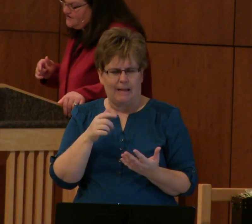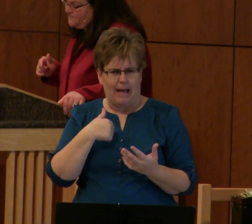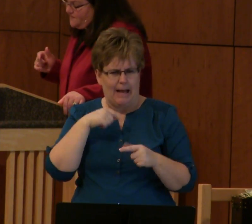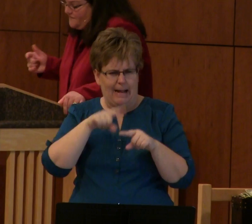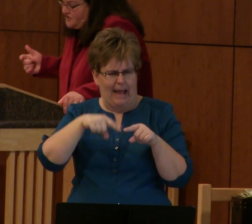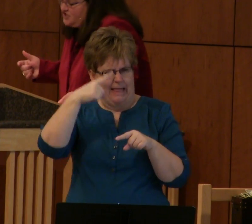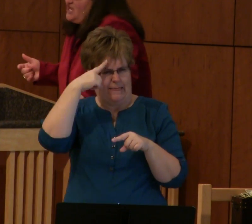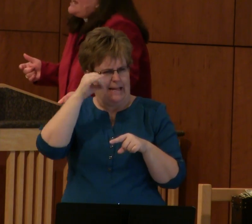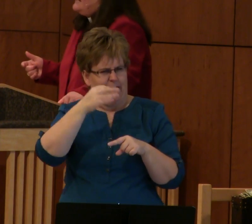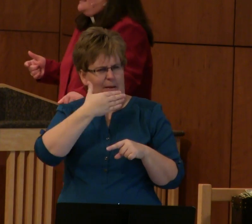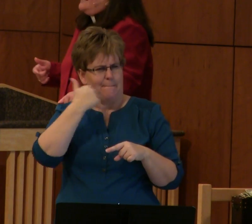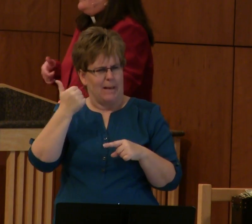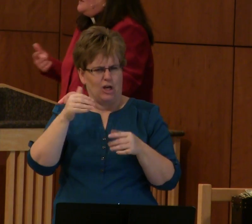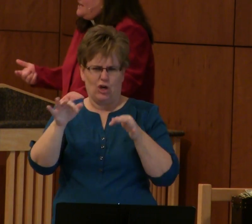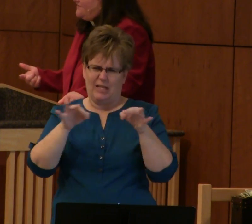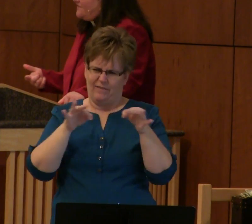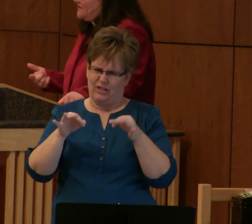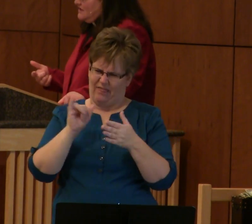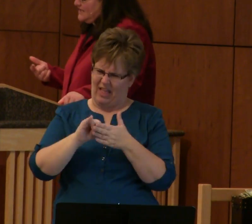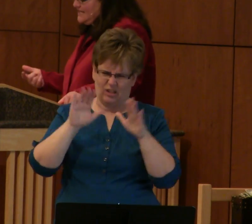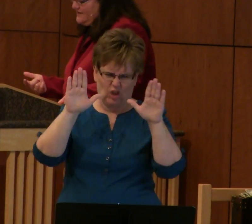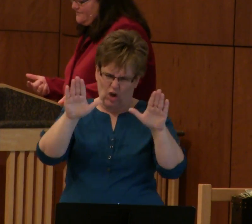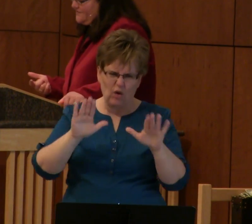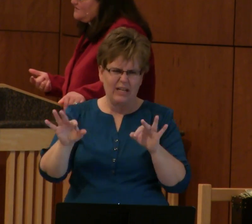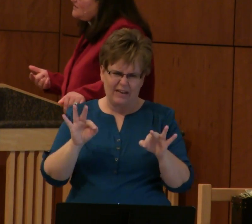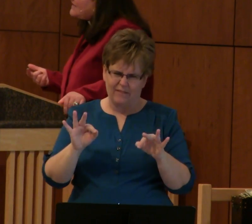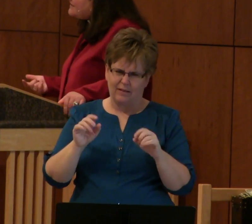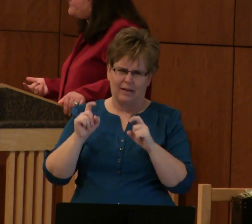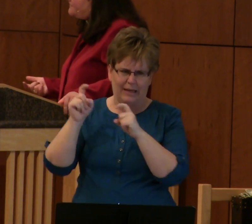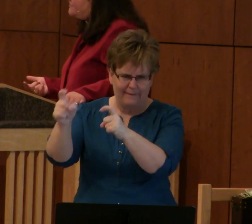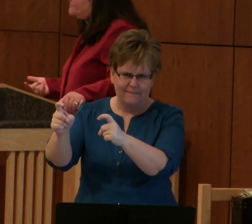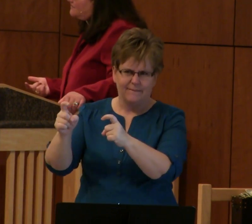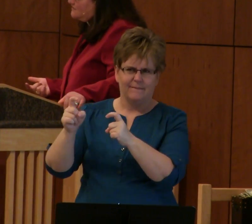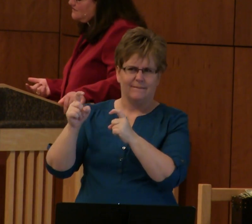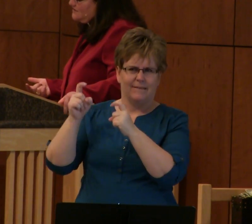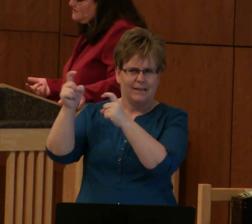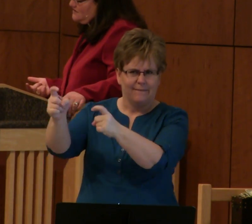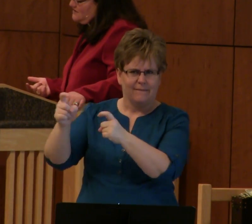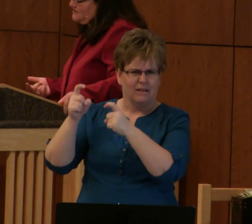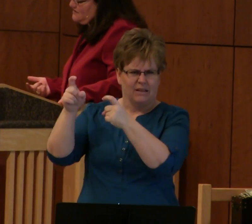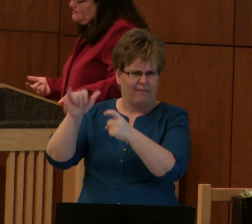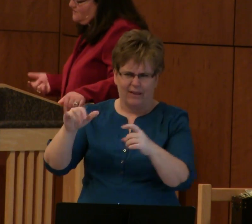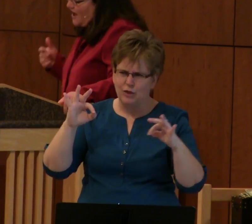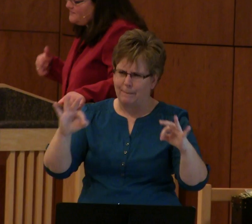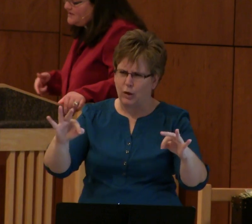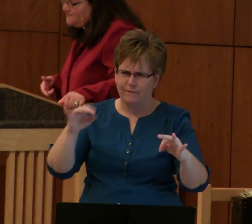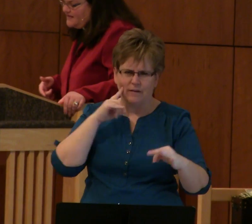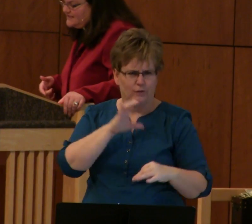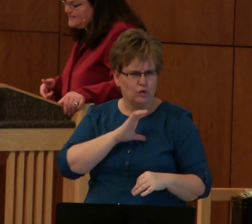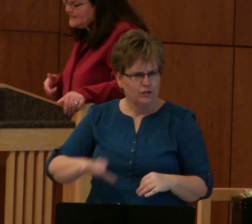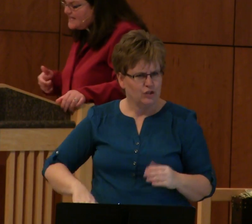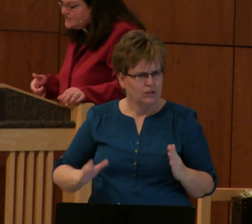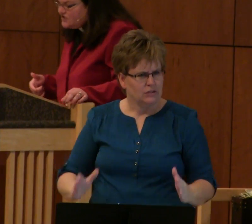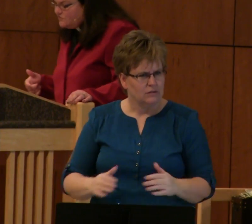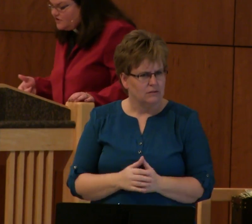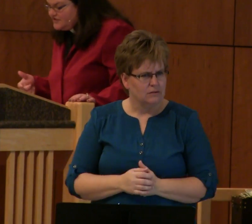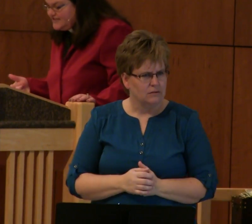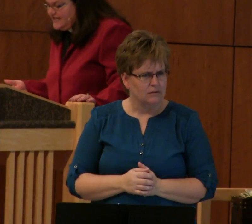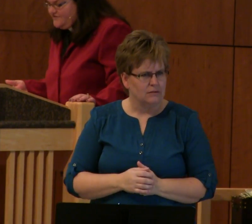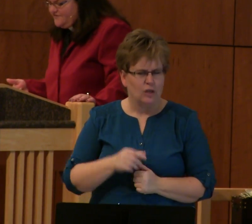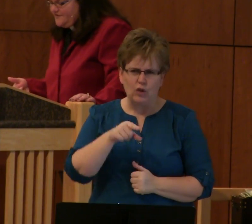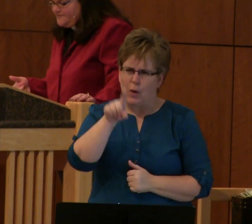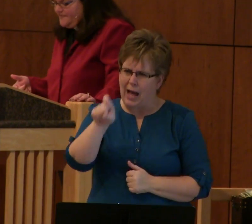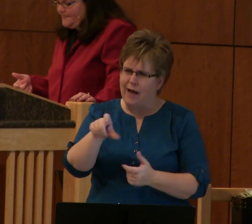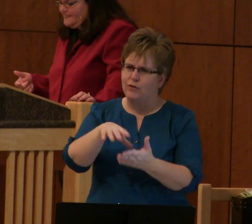definition of Christianity than to give, give, give. For I'm convinced that unless you